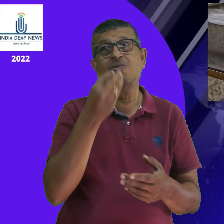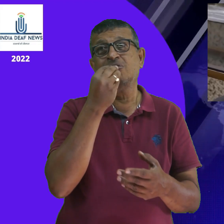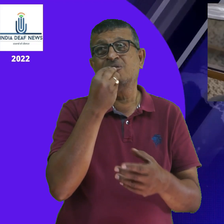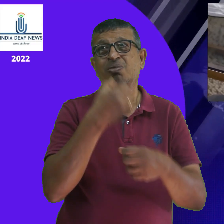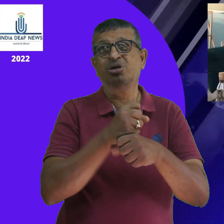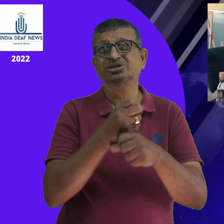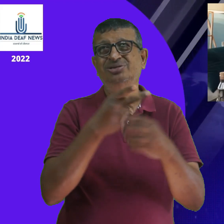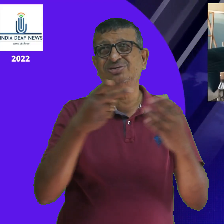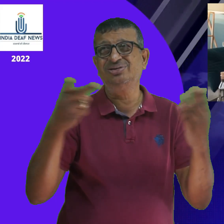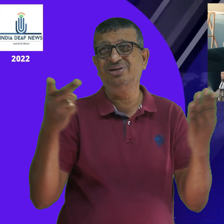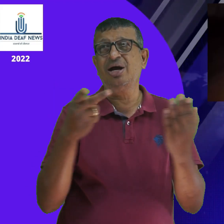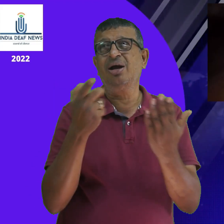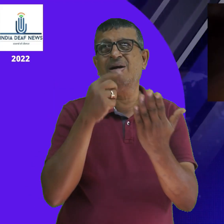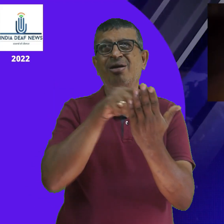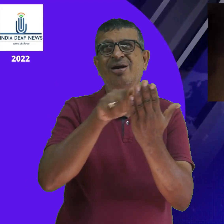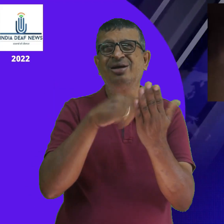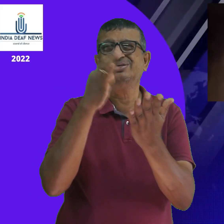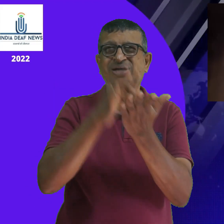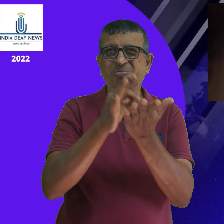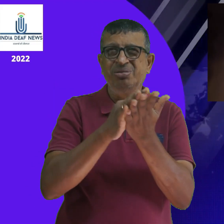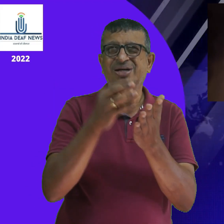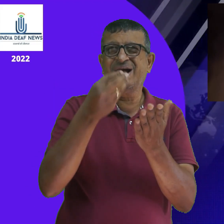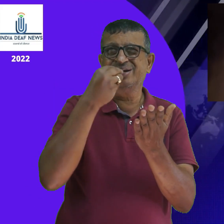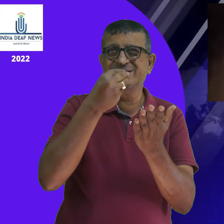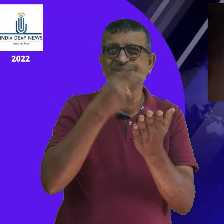Identifying products and barcodes. Al punta del sal.